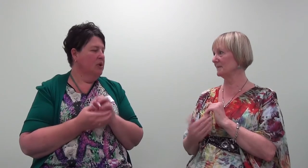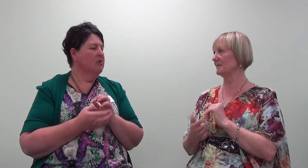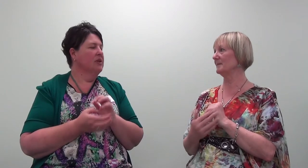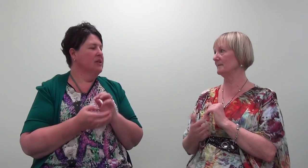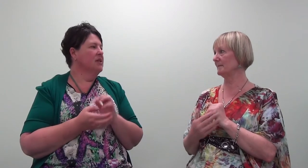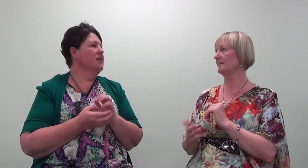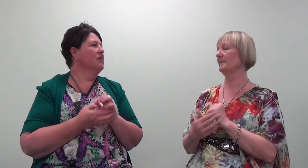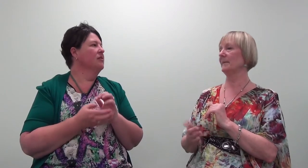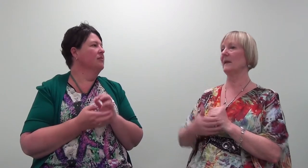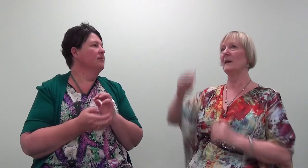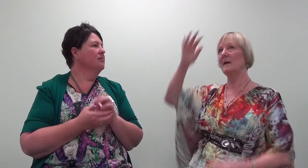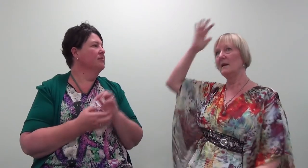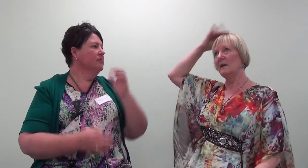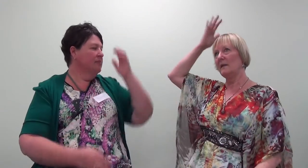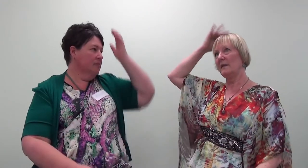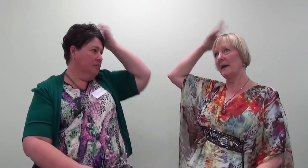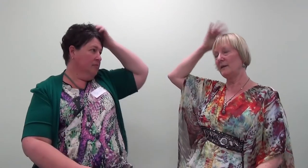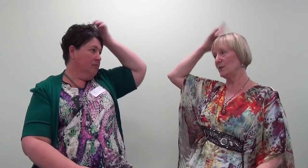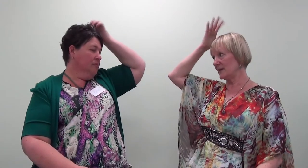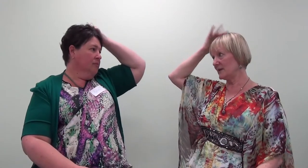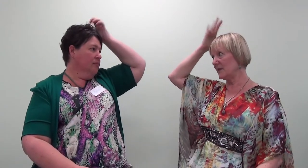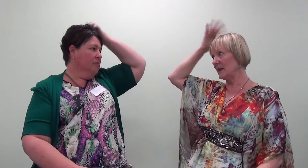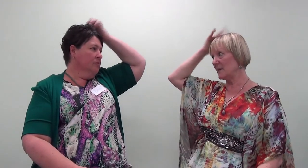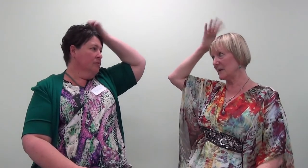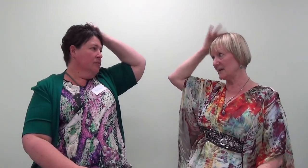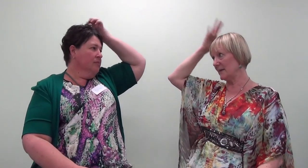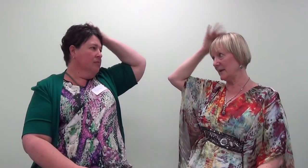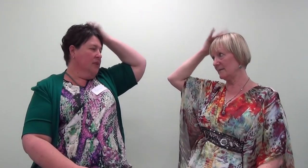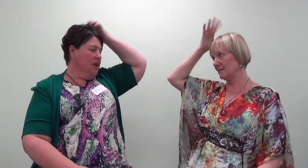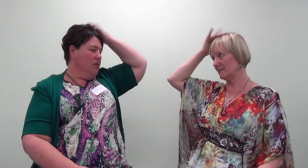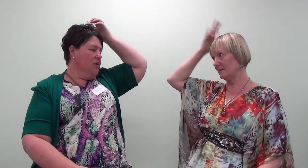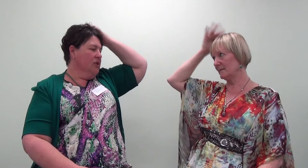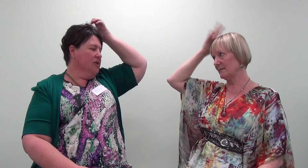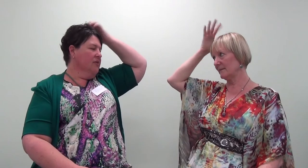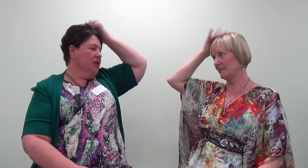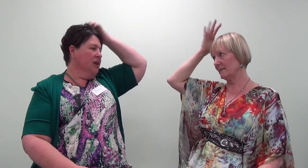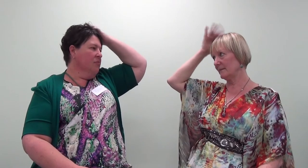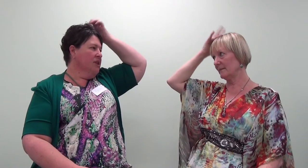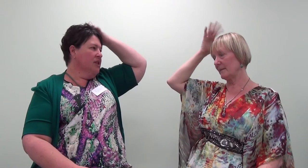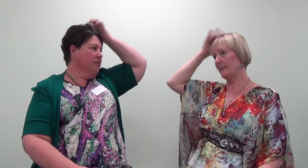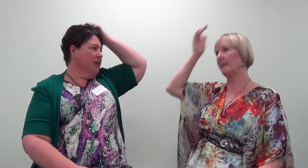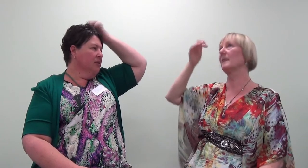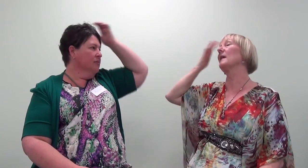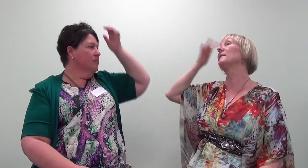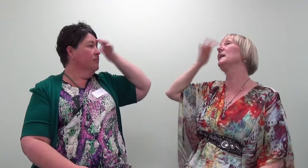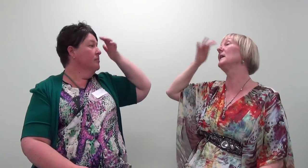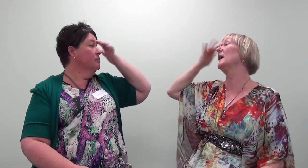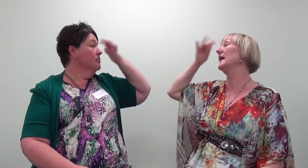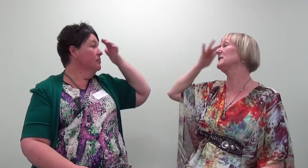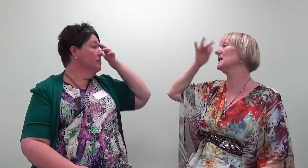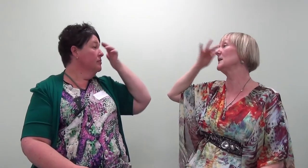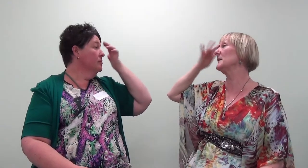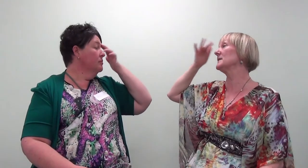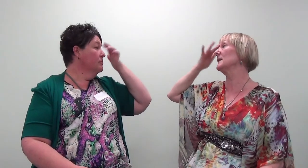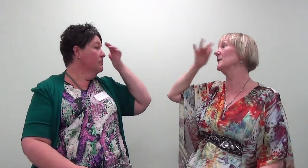want to release it now. That nauseous feeling in my stomach. That nauseous feeling in my stomach. That feeling I have to keep it a secret.